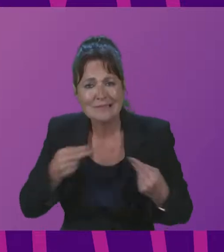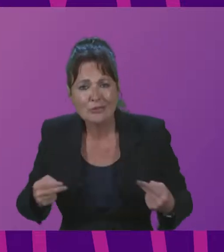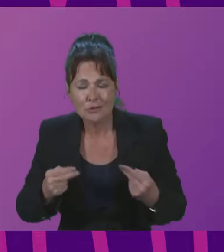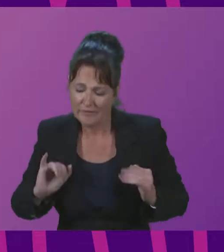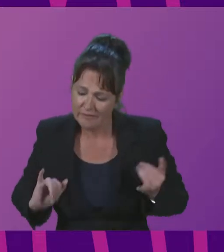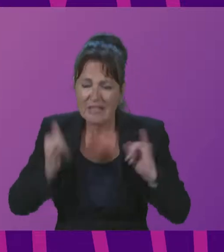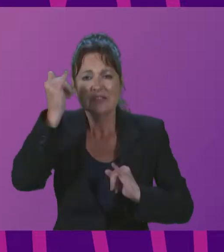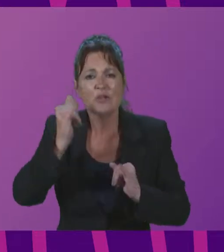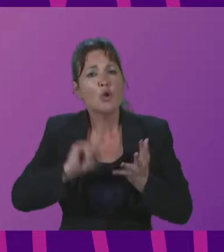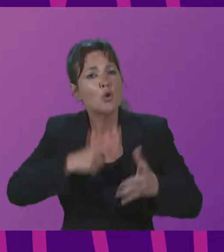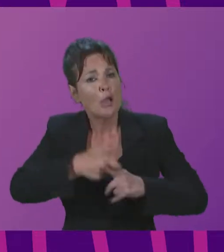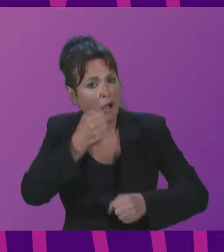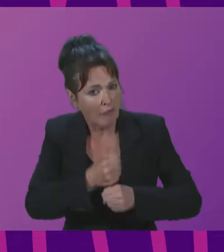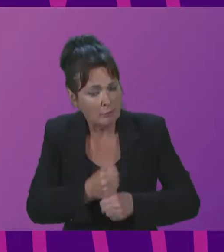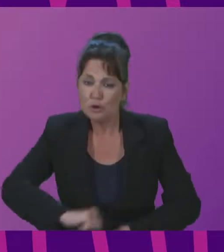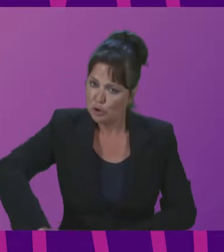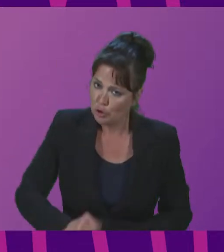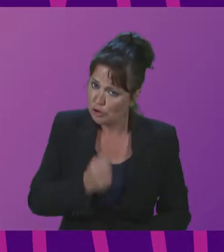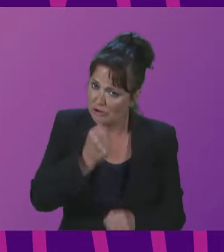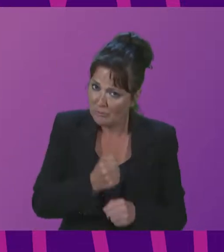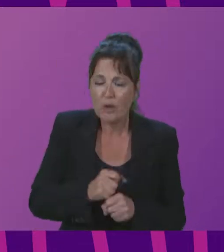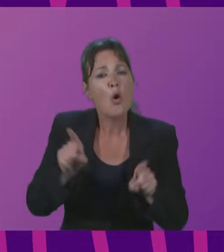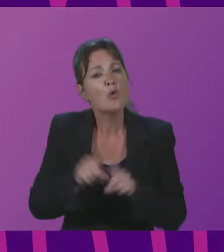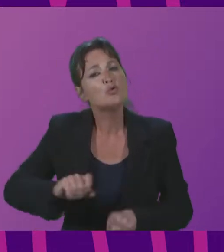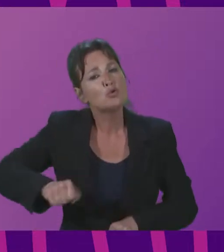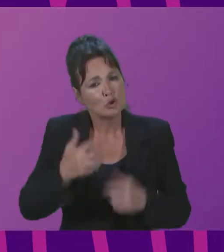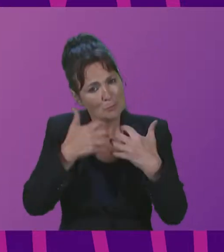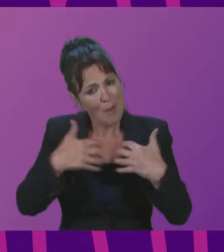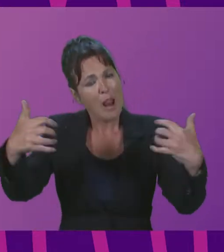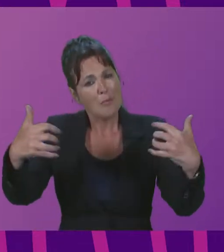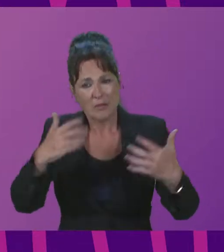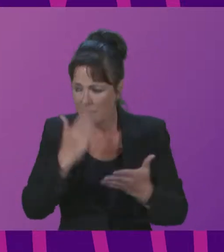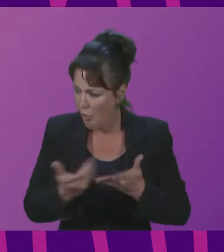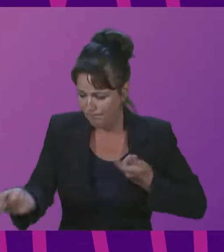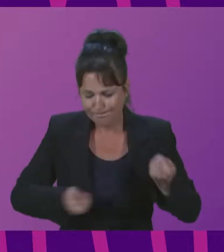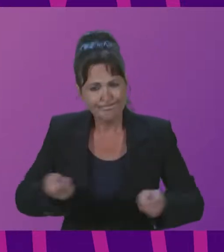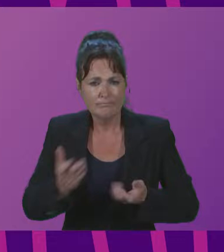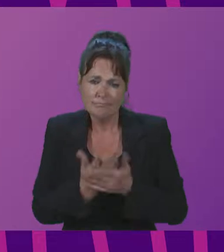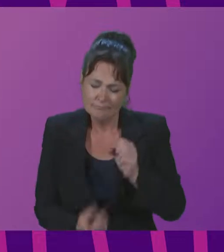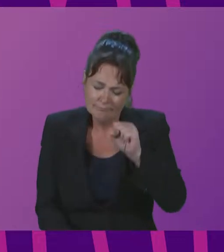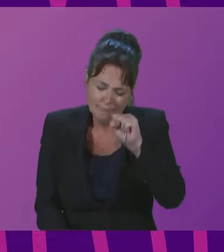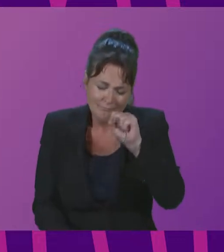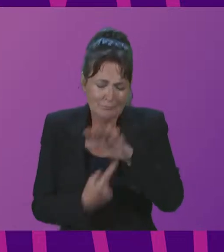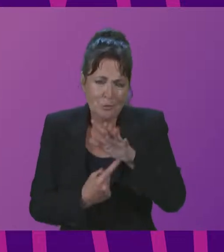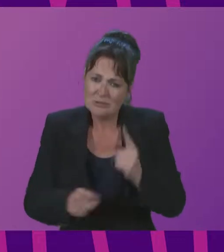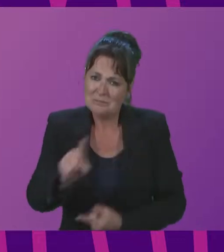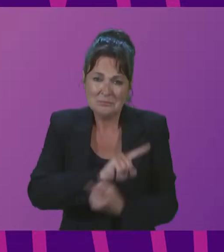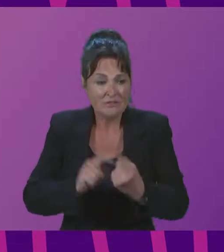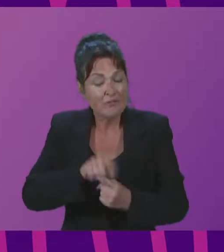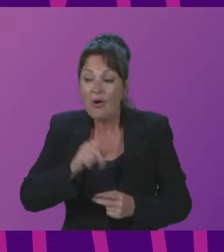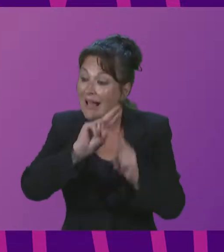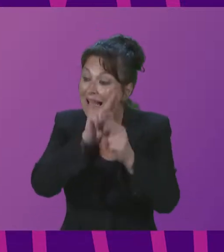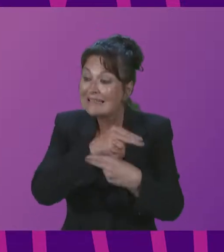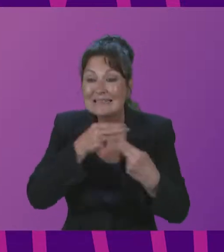Government, the Scottish Government and the Scottish Parliament for convening such an important platform for international